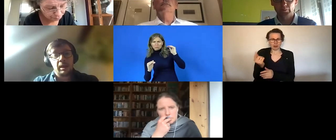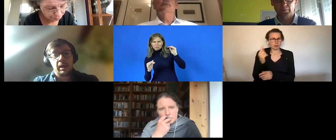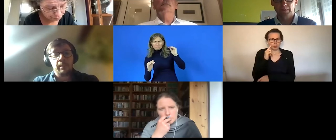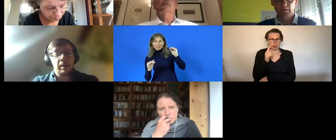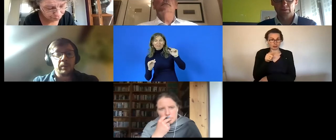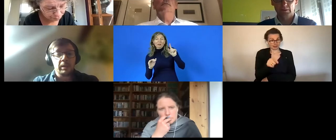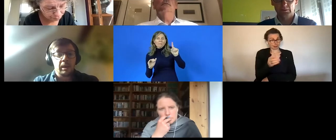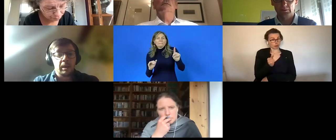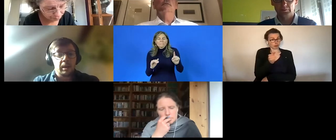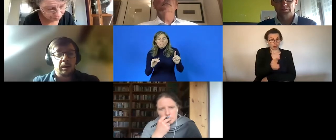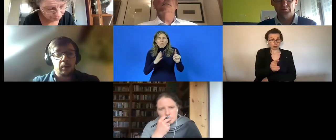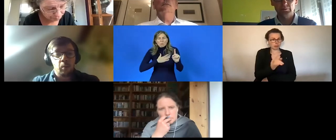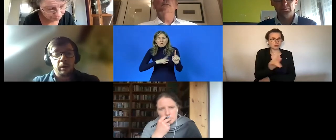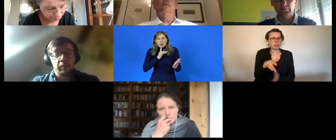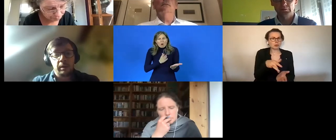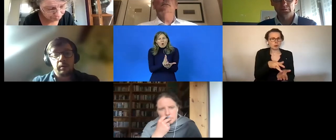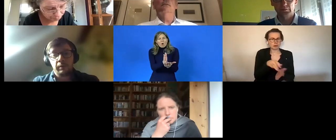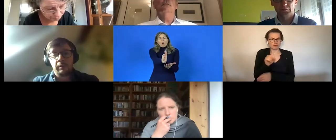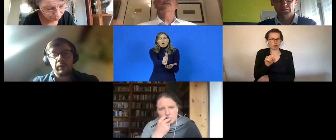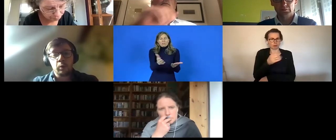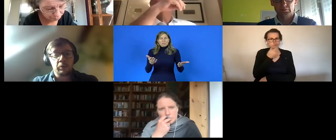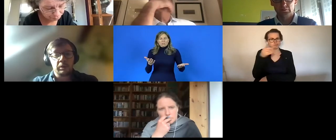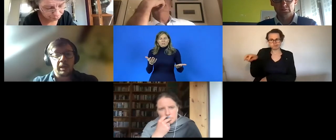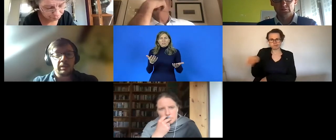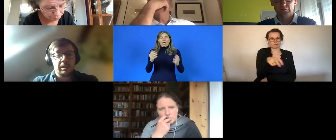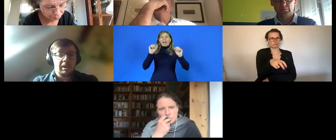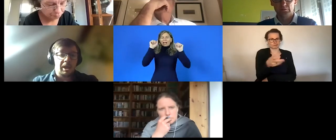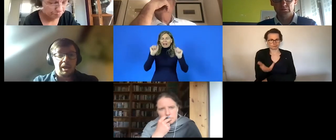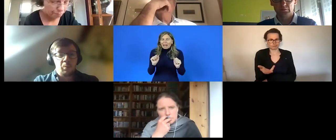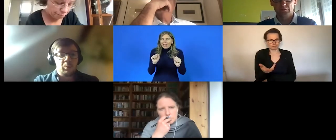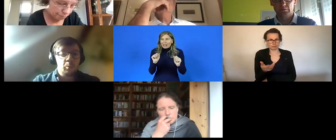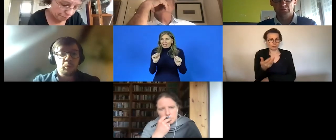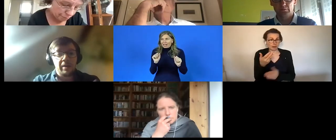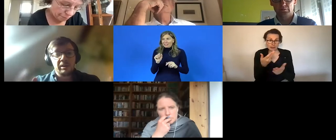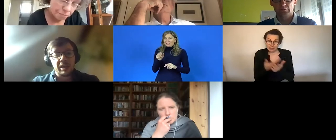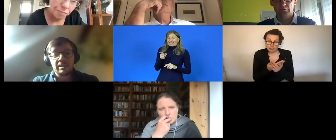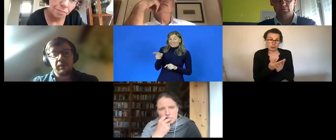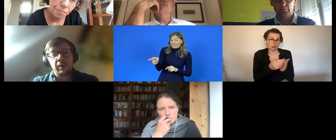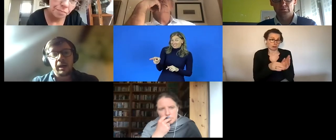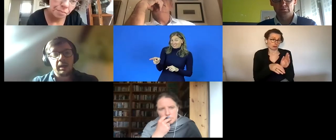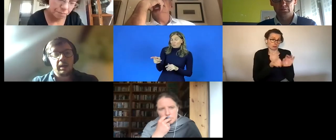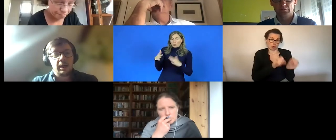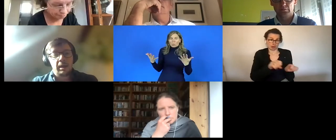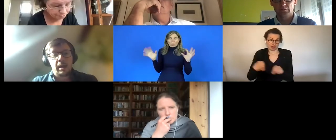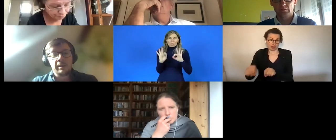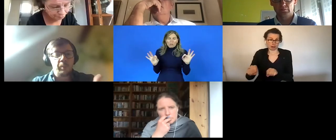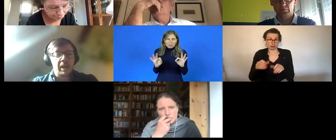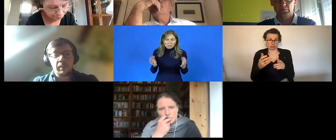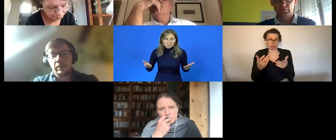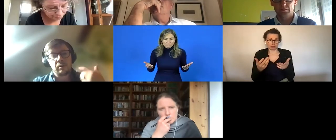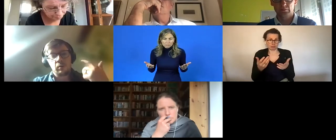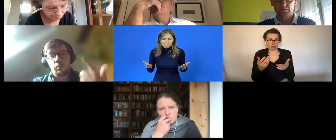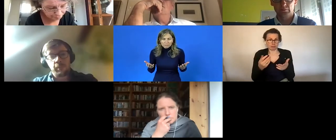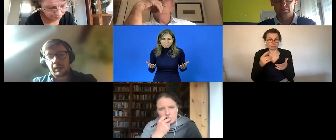it might be uh one of the of the few options that uh would ever justify uh under